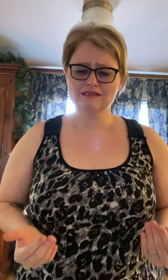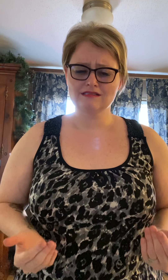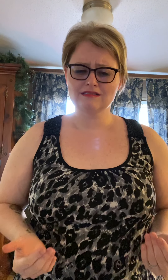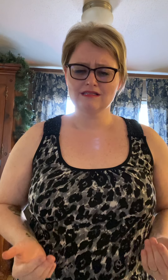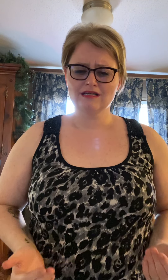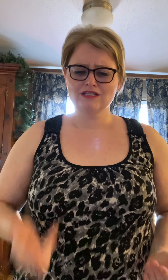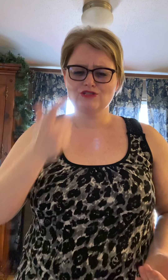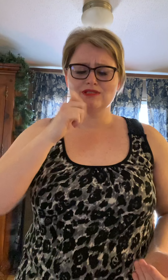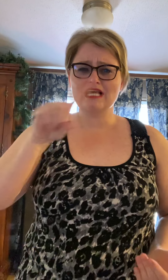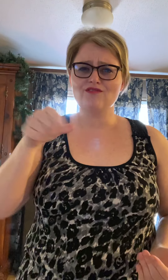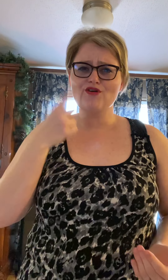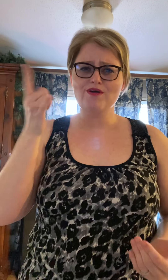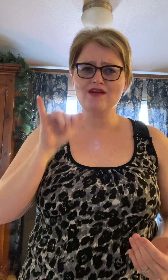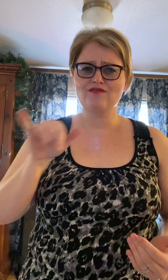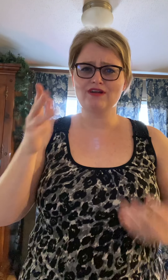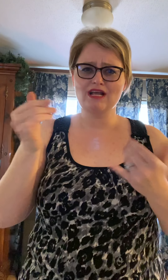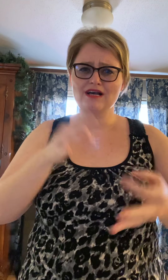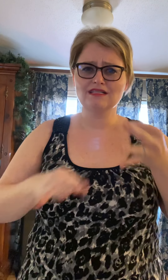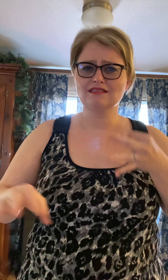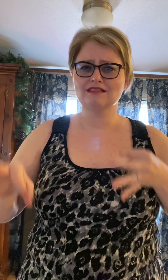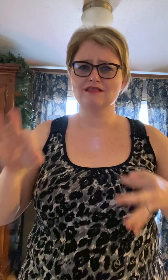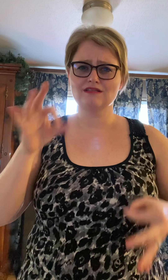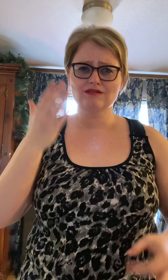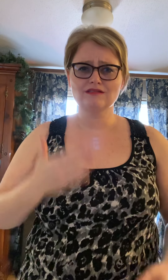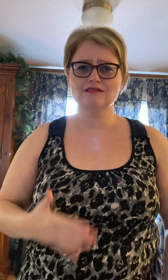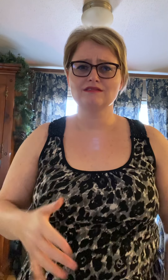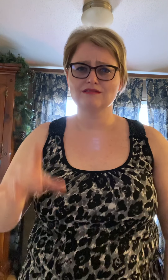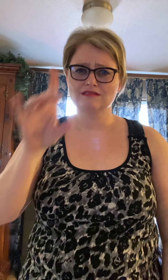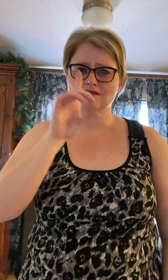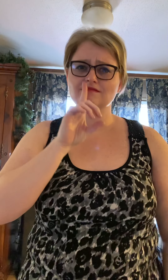Cause you said forever Now I drive alone past your street